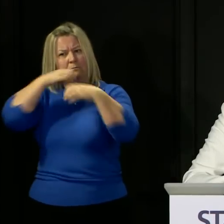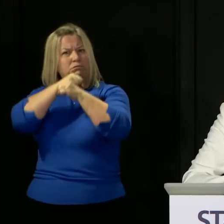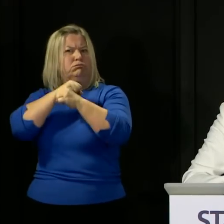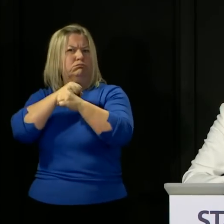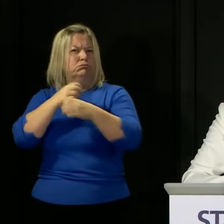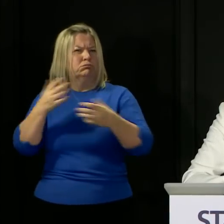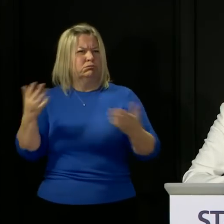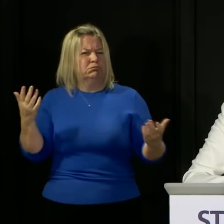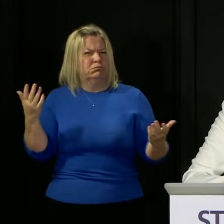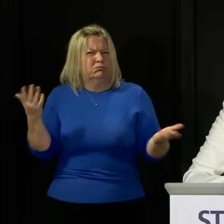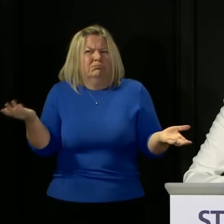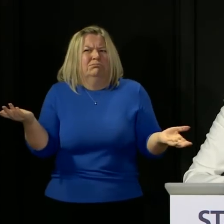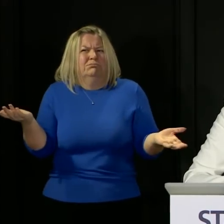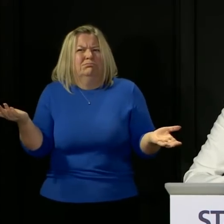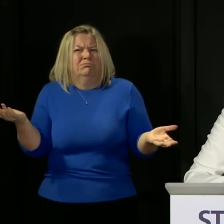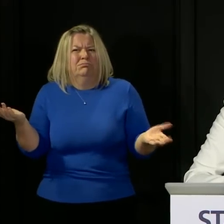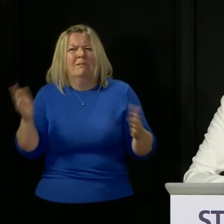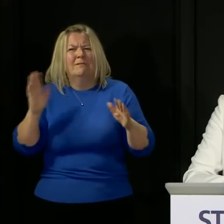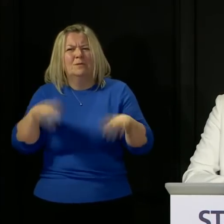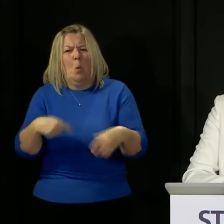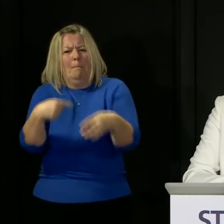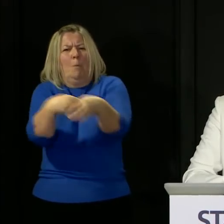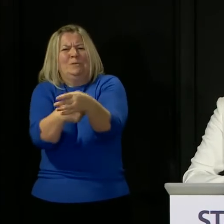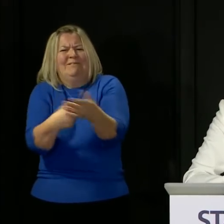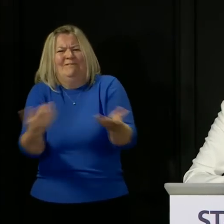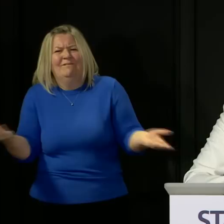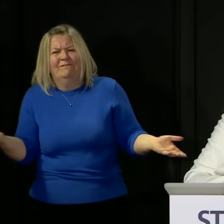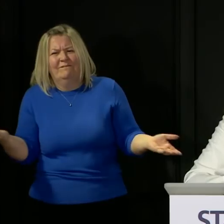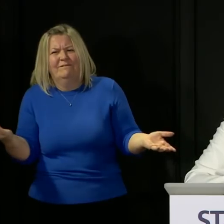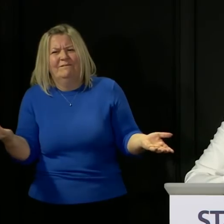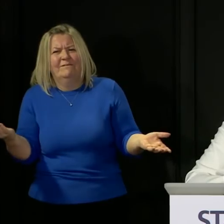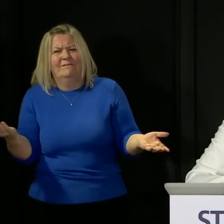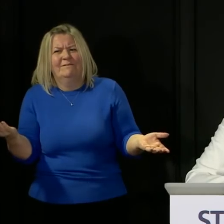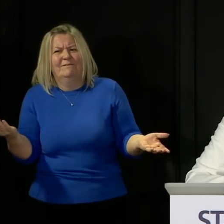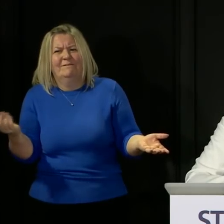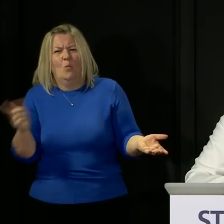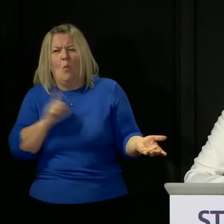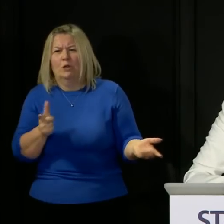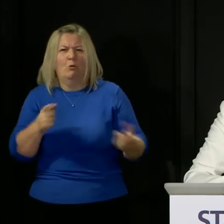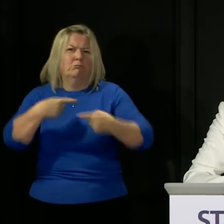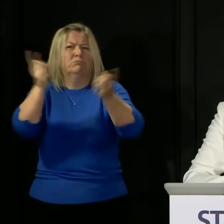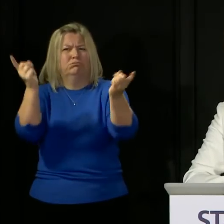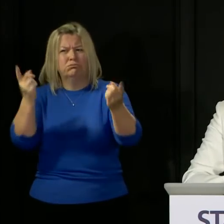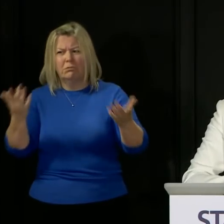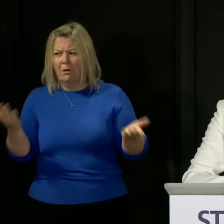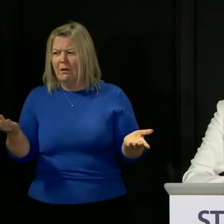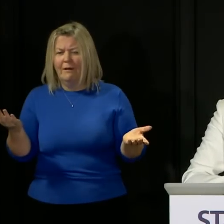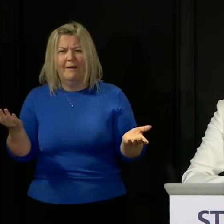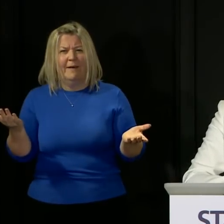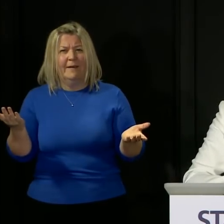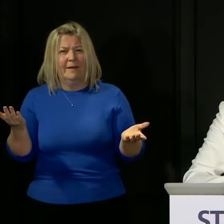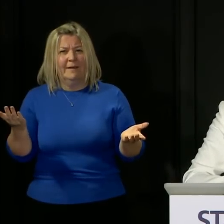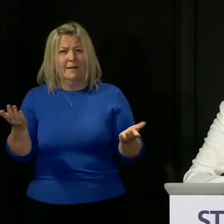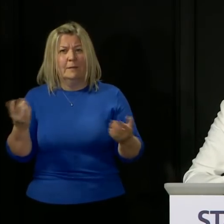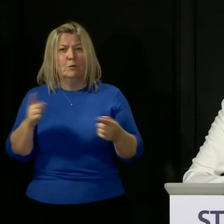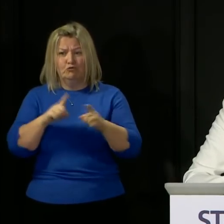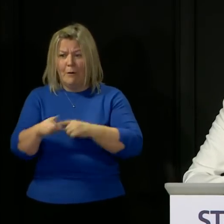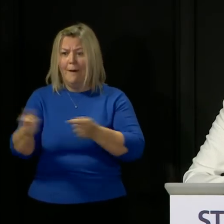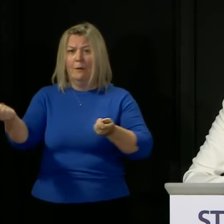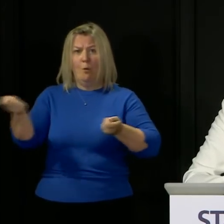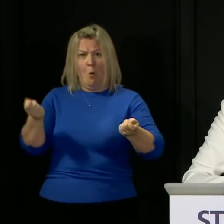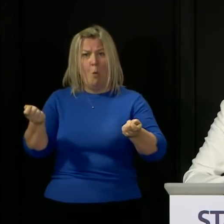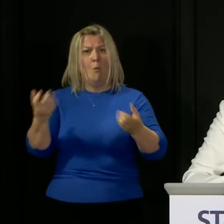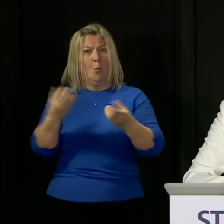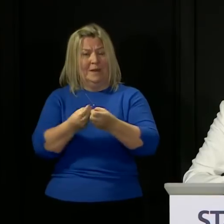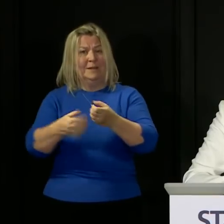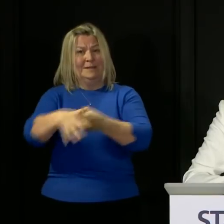for not putting more information into the public domain should it have been possible to do so that you know we were all trying to deal as best we